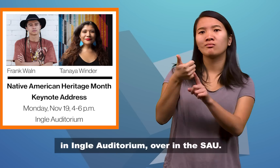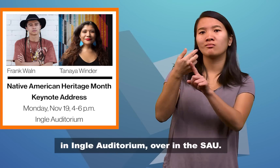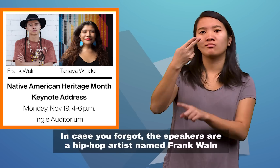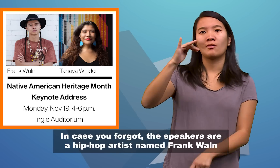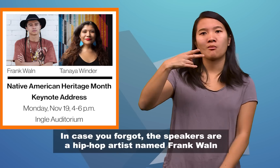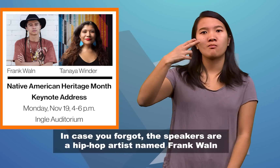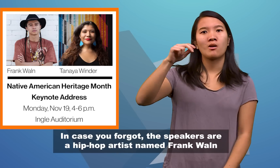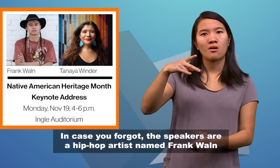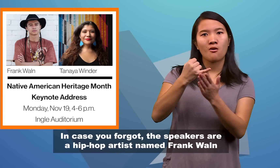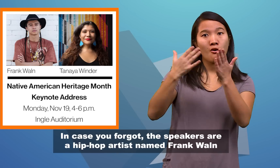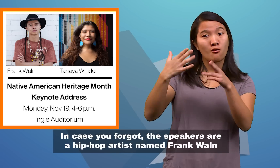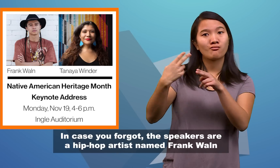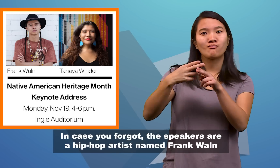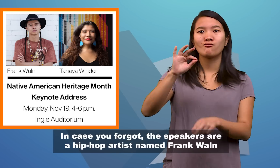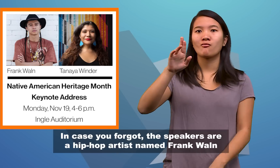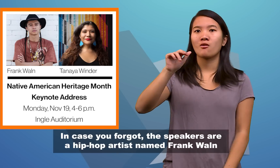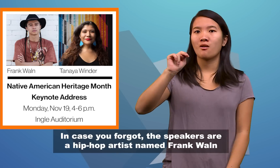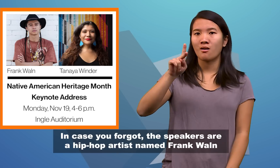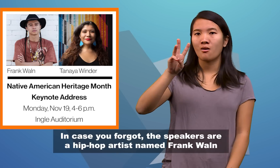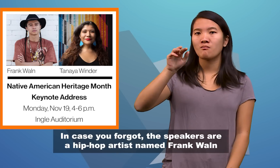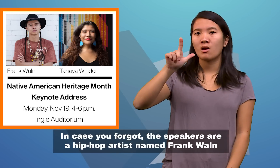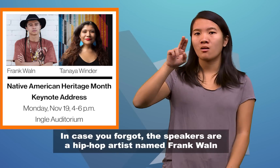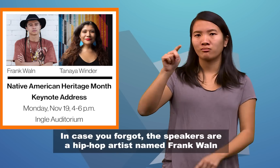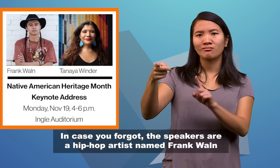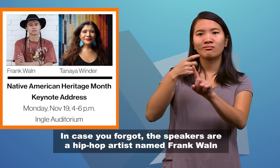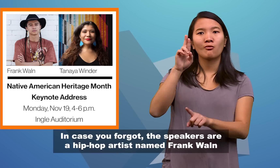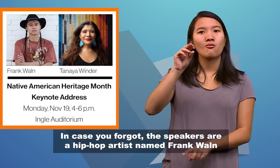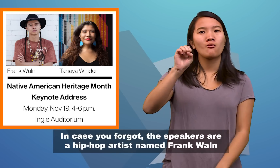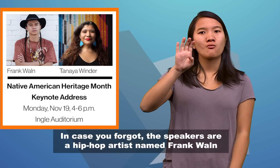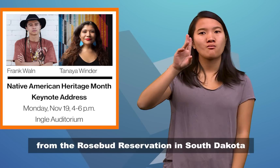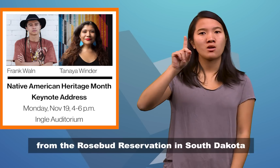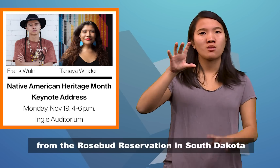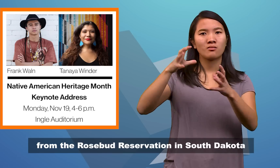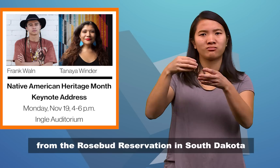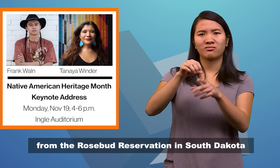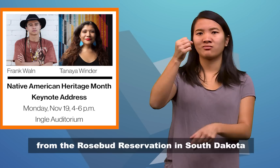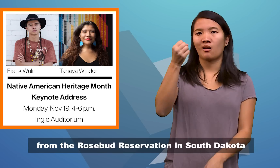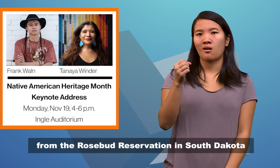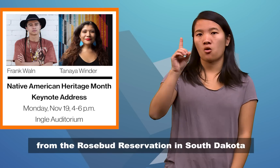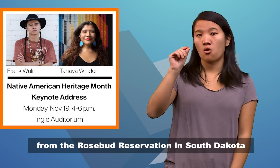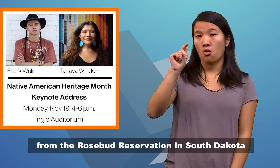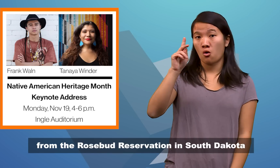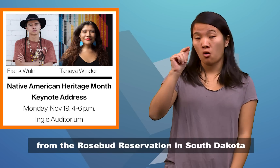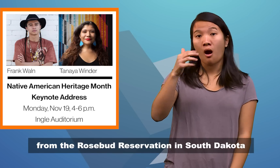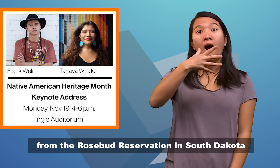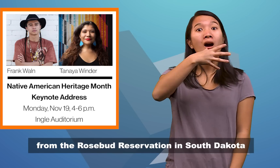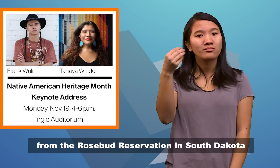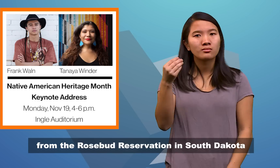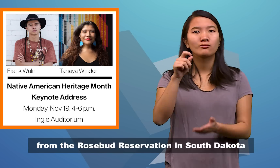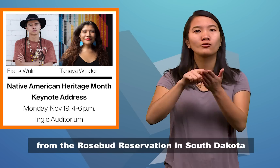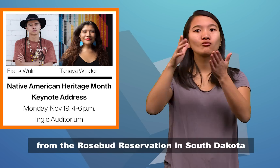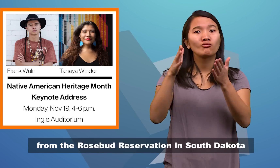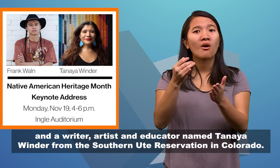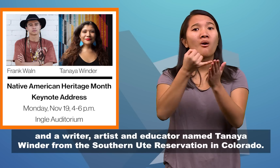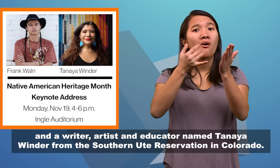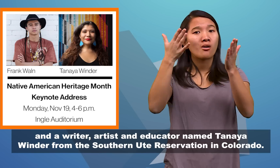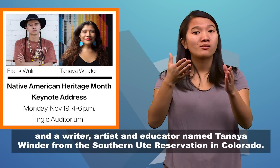In case you forgot, the speakers are a hip-hop artist named Frank Wallen from the Rosebud Reservation in South Dakota, and a writer,